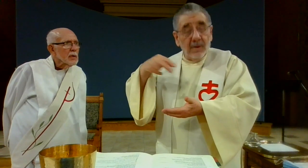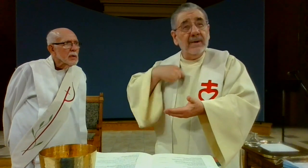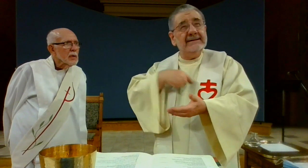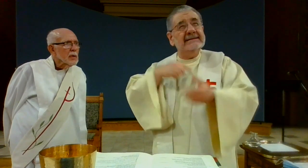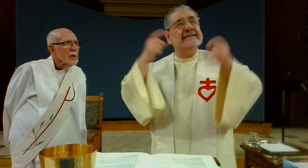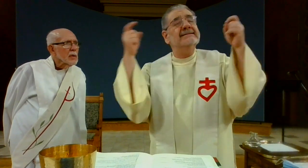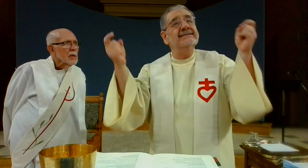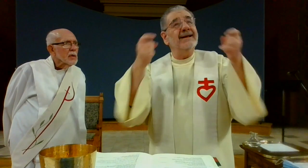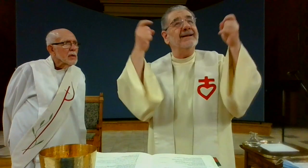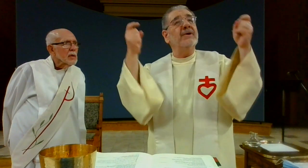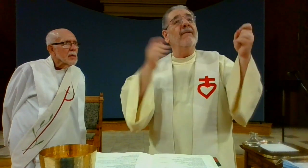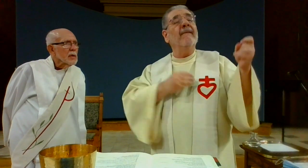we offer you lord